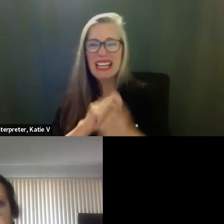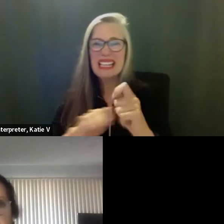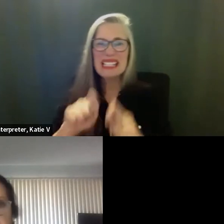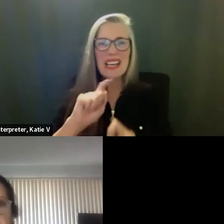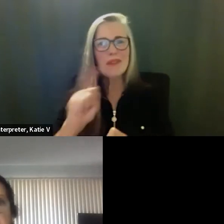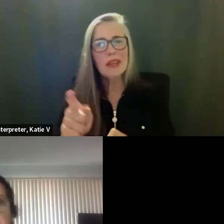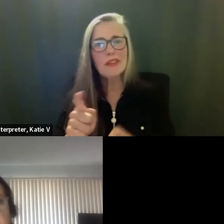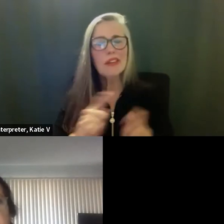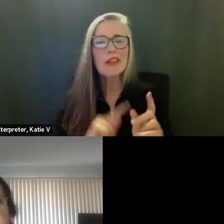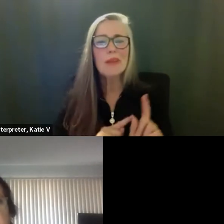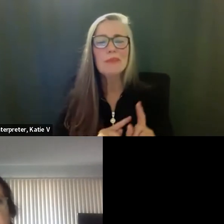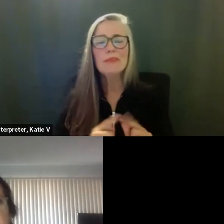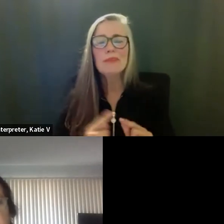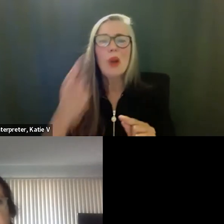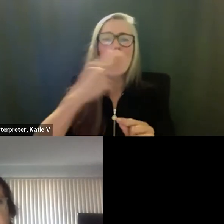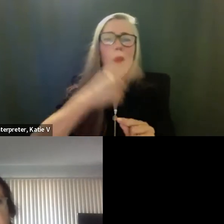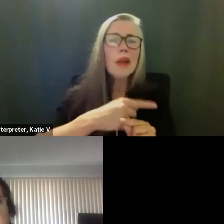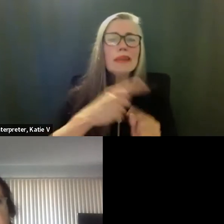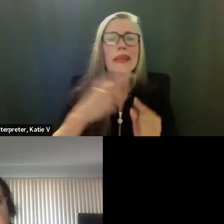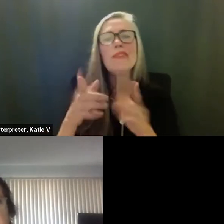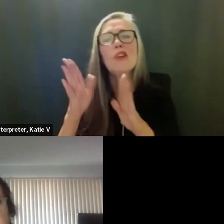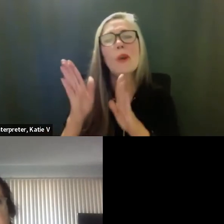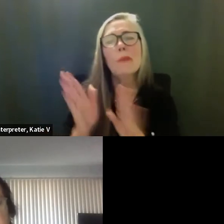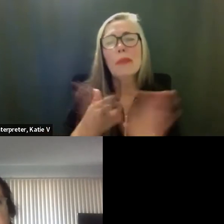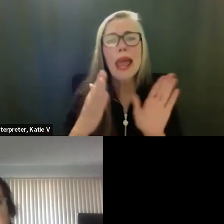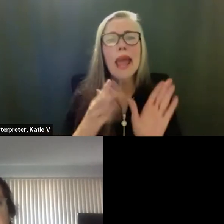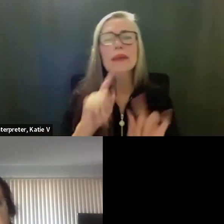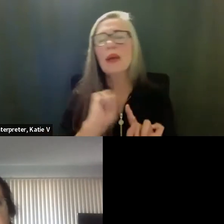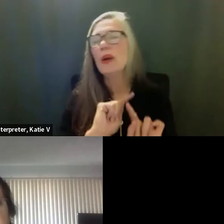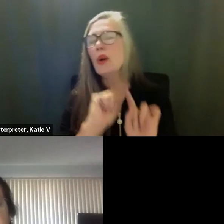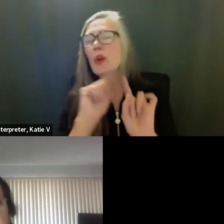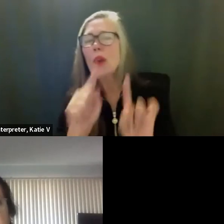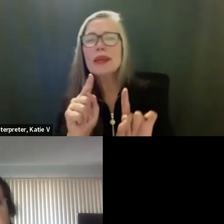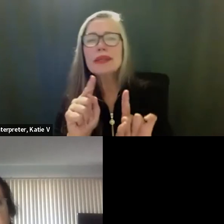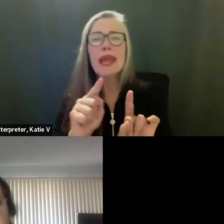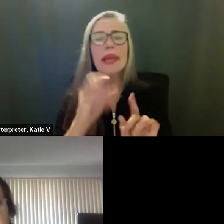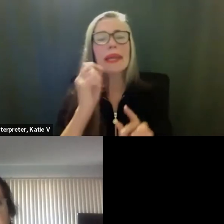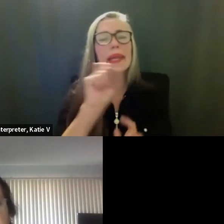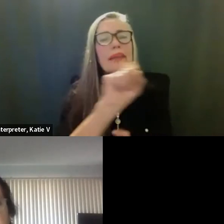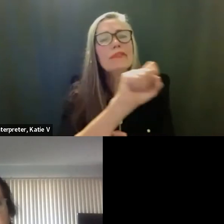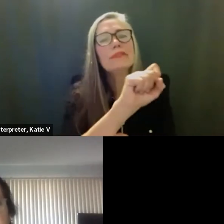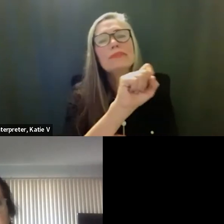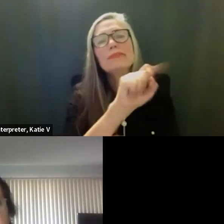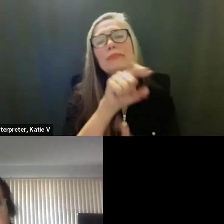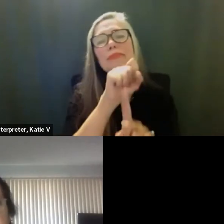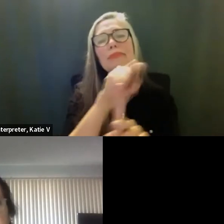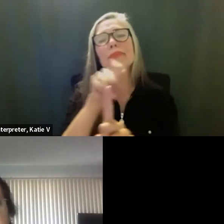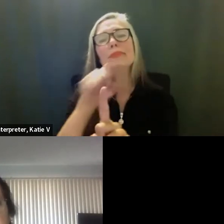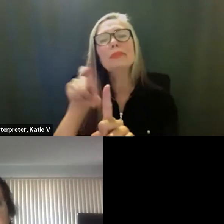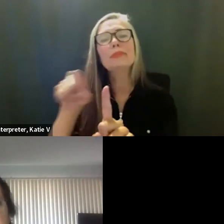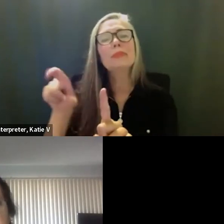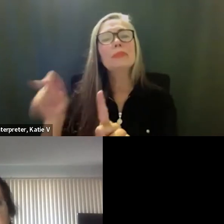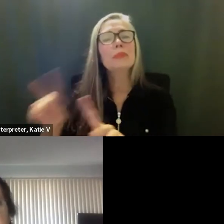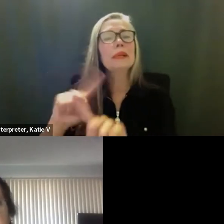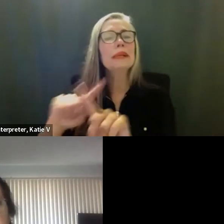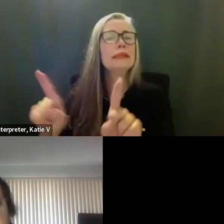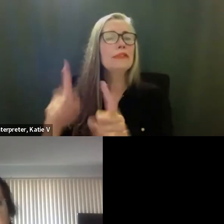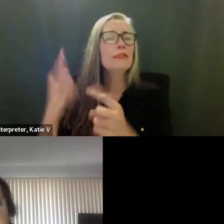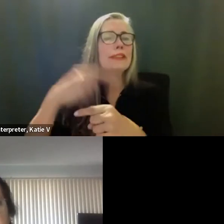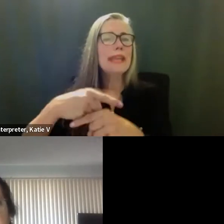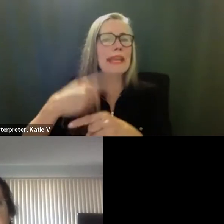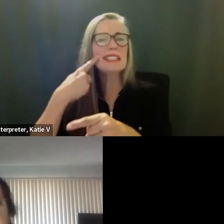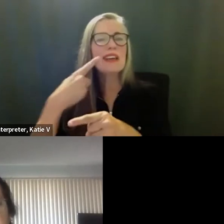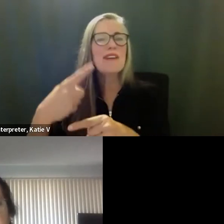here, an additional day there for the planning and preparation that's needed. Um, we, we did feel like it was justified to add four additional days. What this does